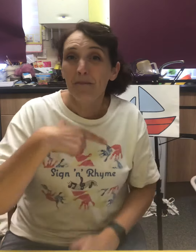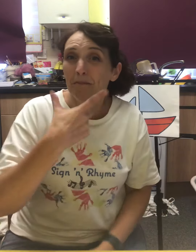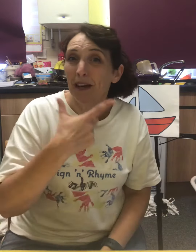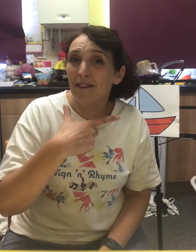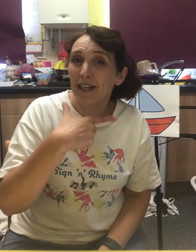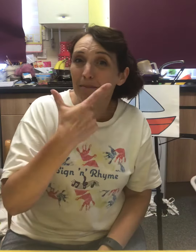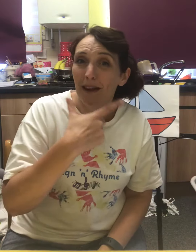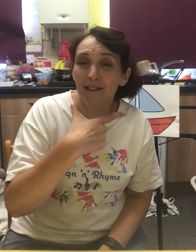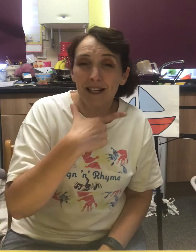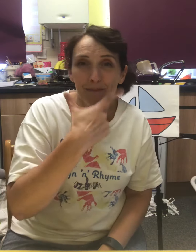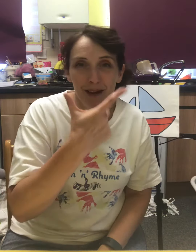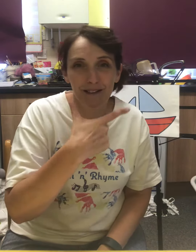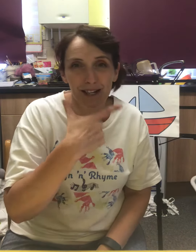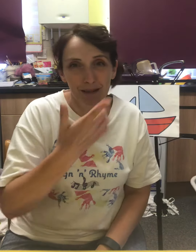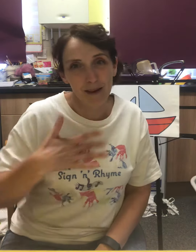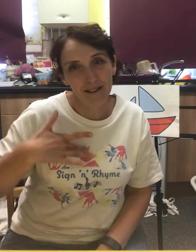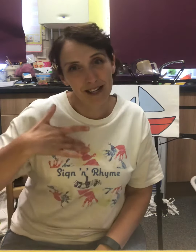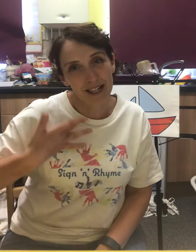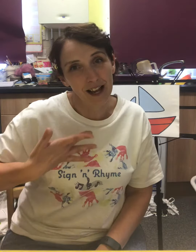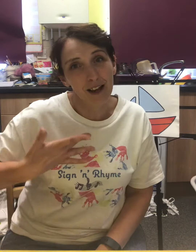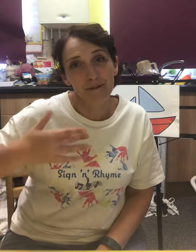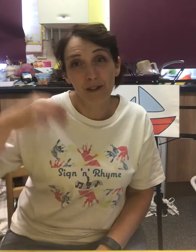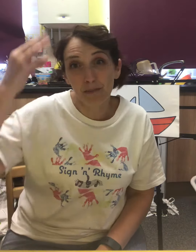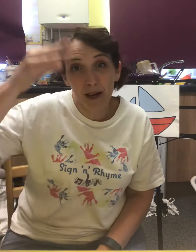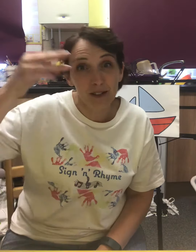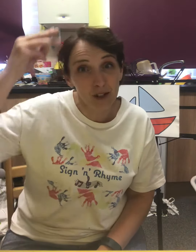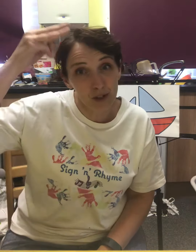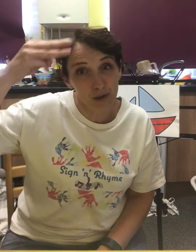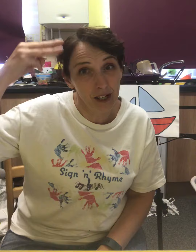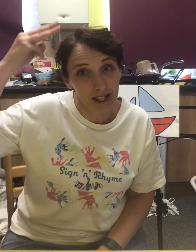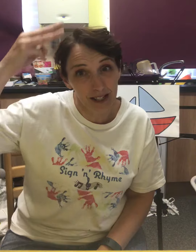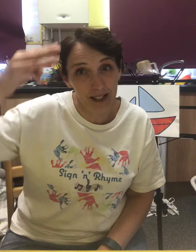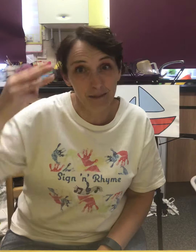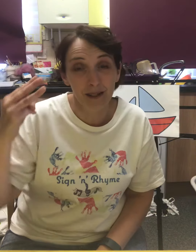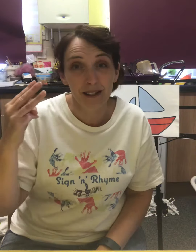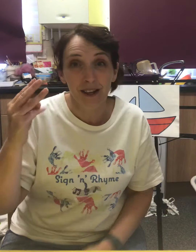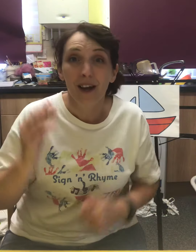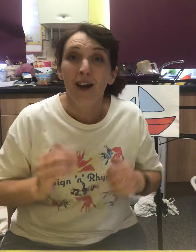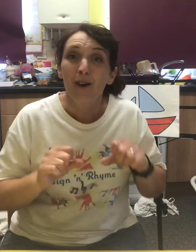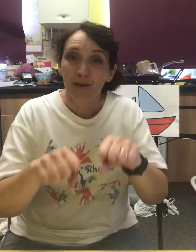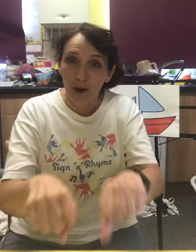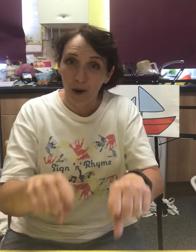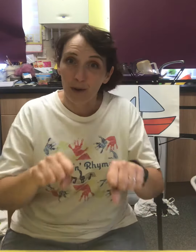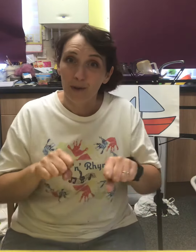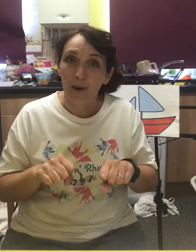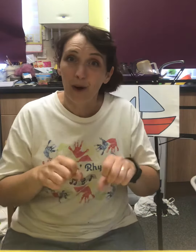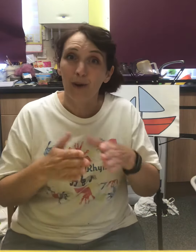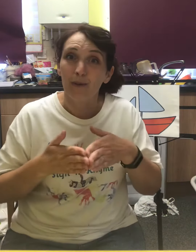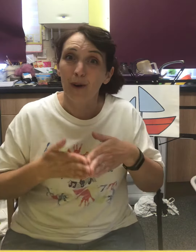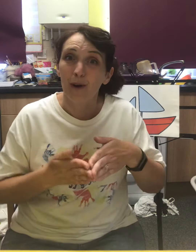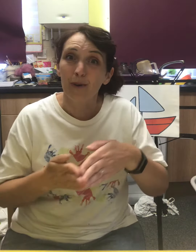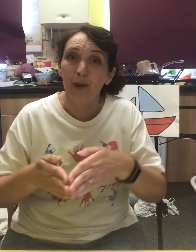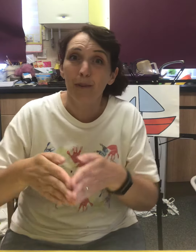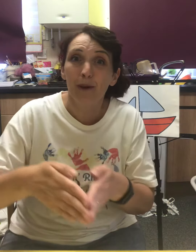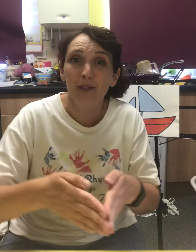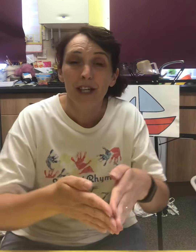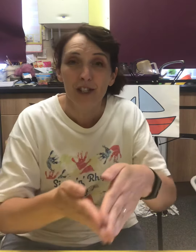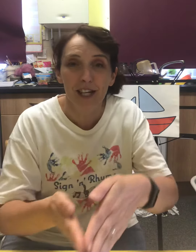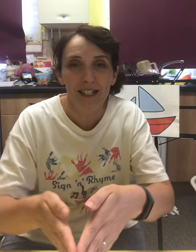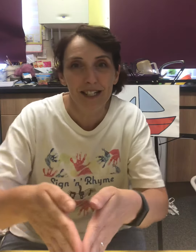Merrily merrily merrily merrily, life is but a dream. Row row row your boat, gently